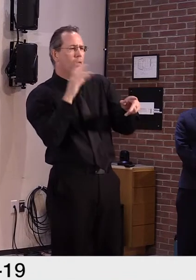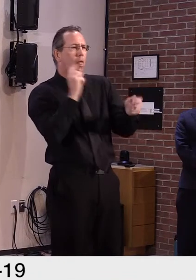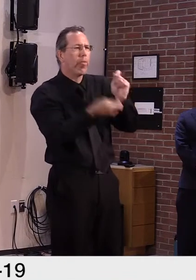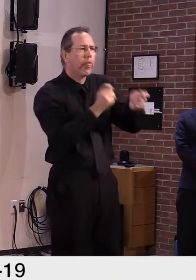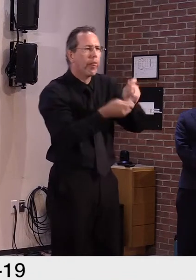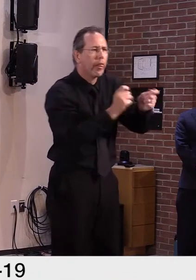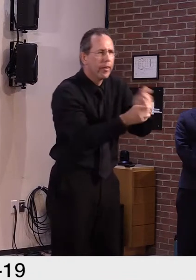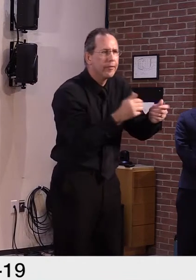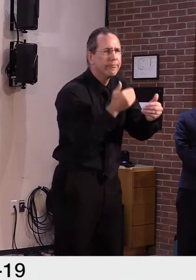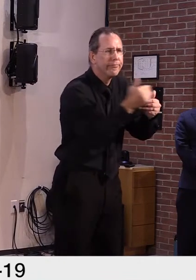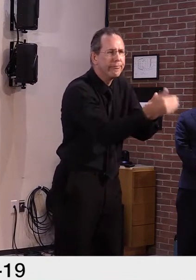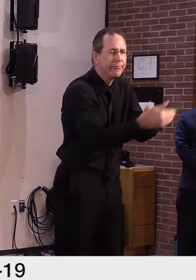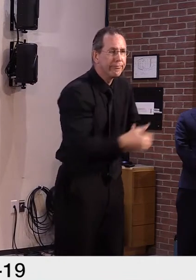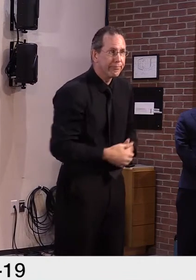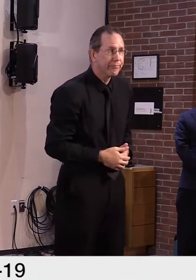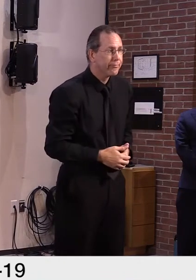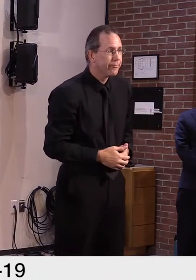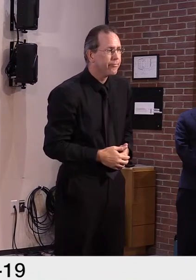that?